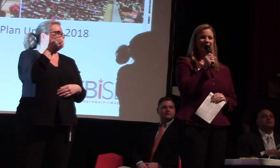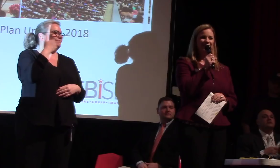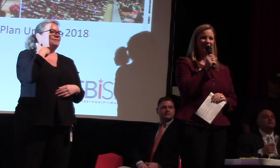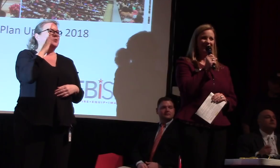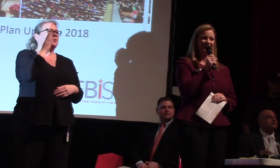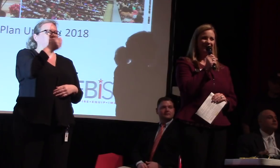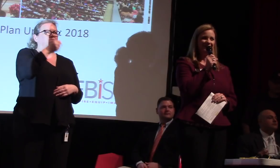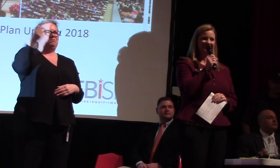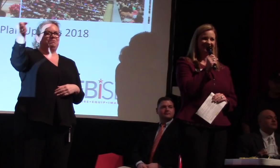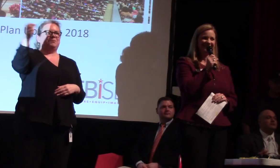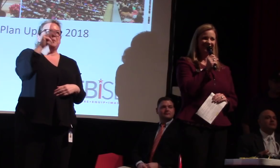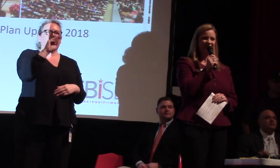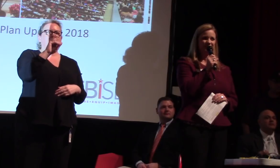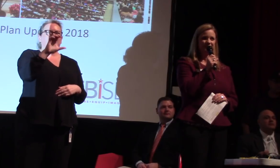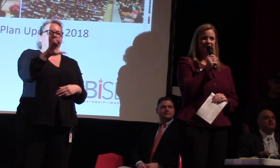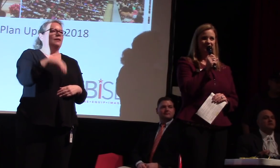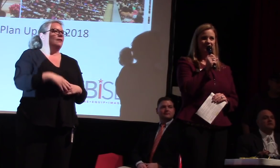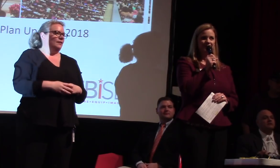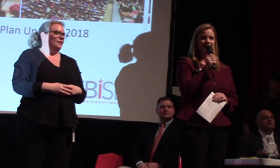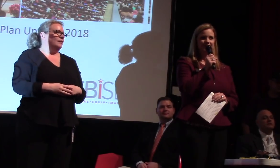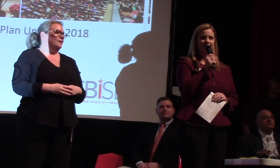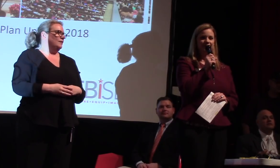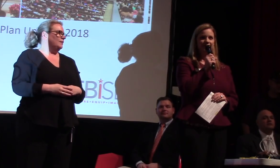Thank you. Thank you.